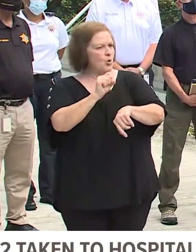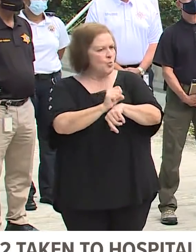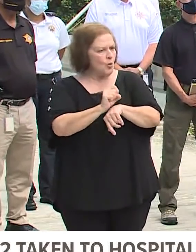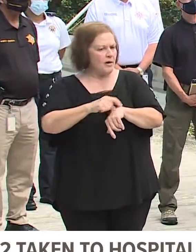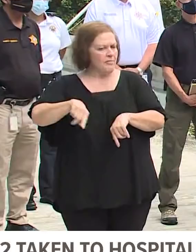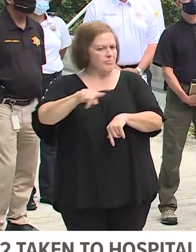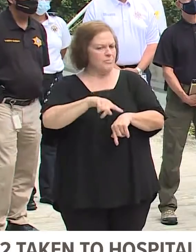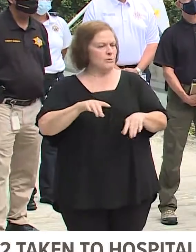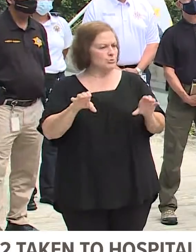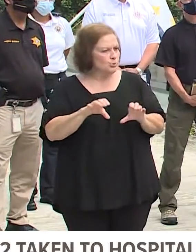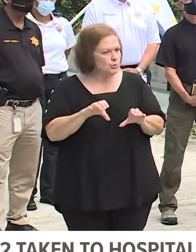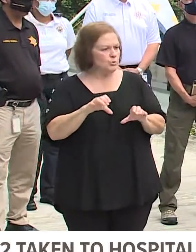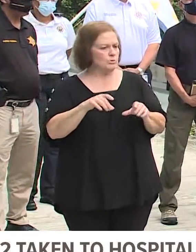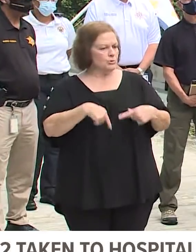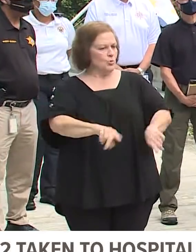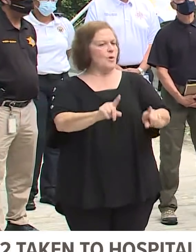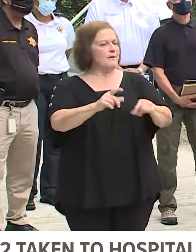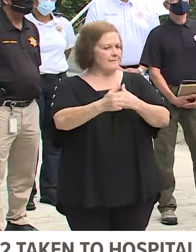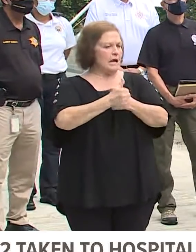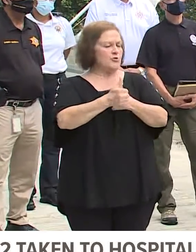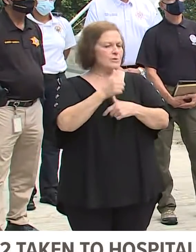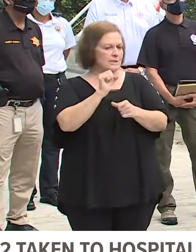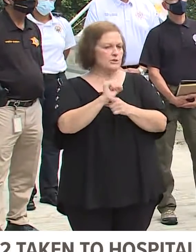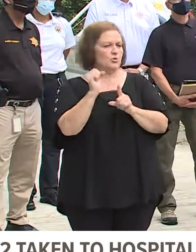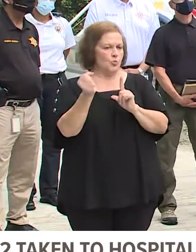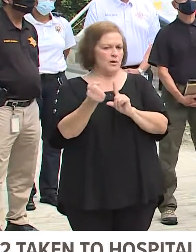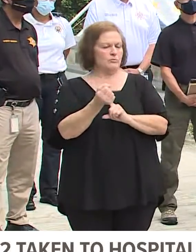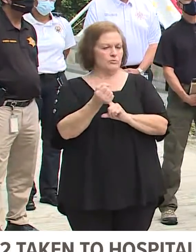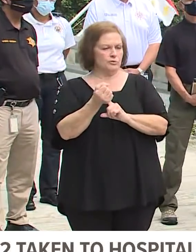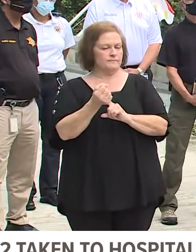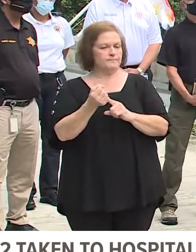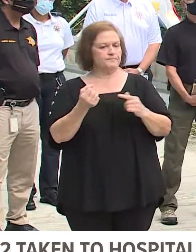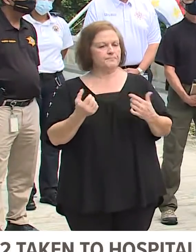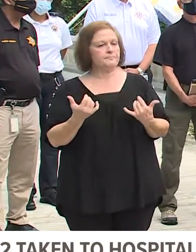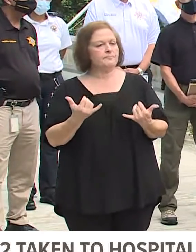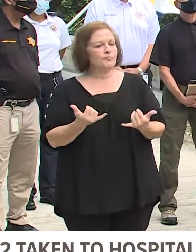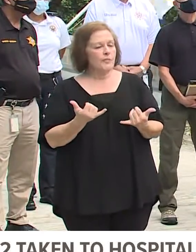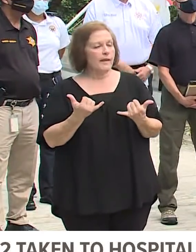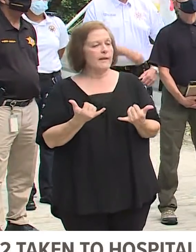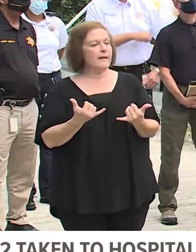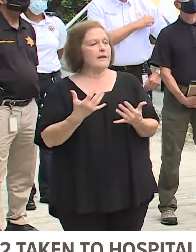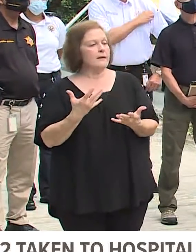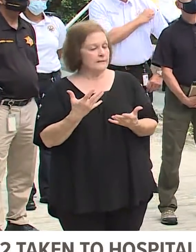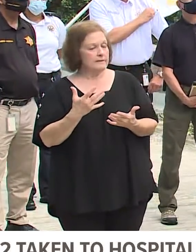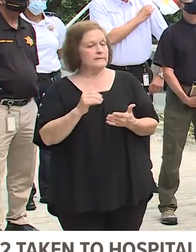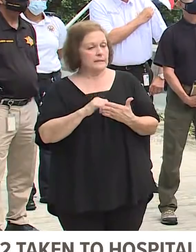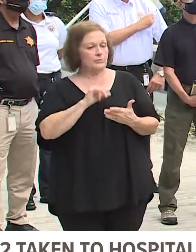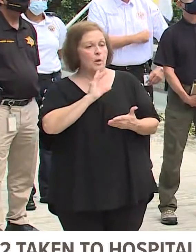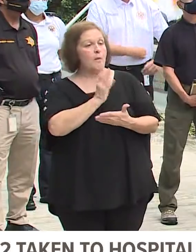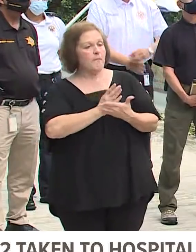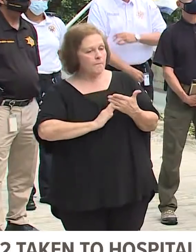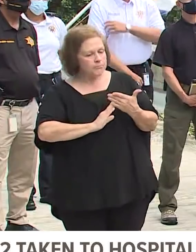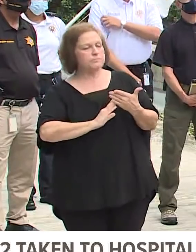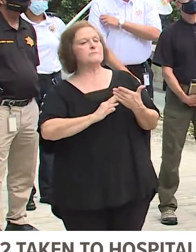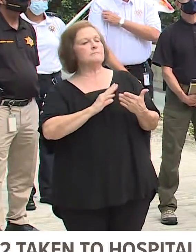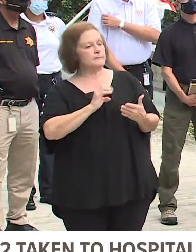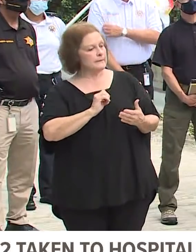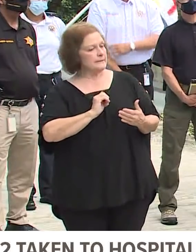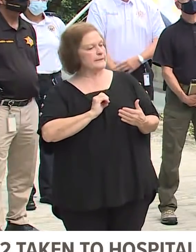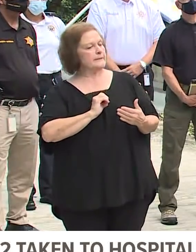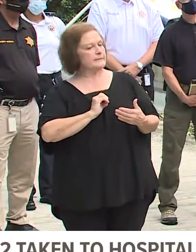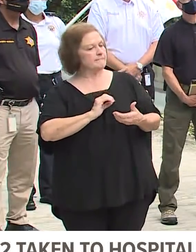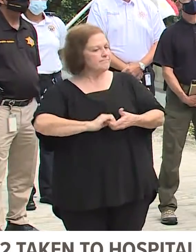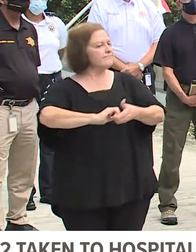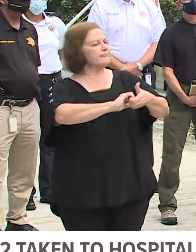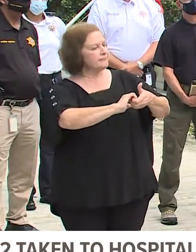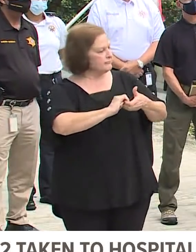very dangerous situations at the moment it's it's a humbling to be a part of folks from the sewage and